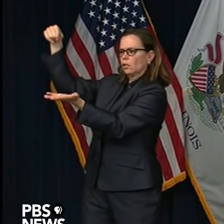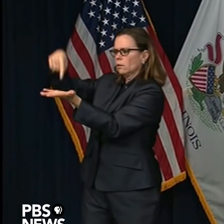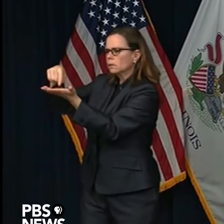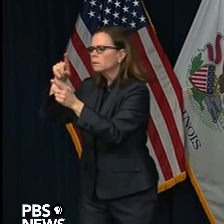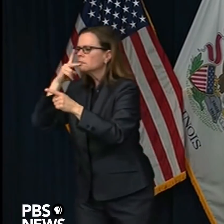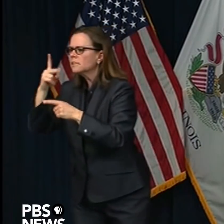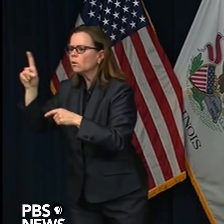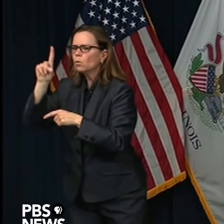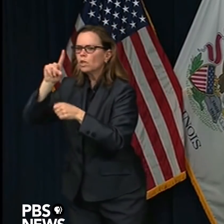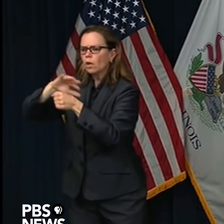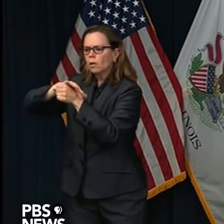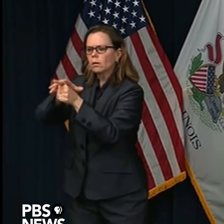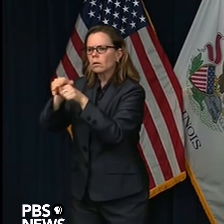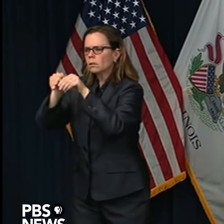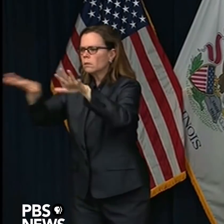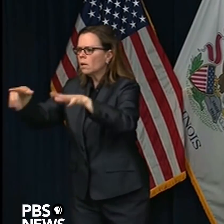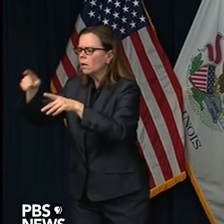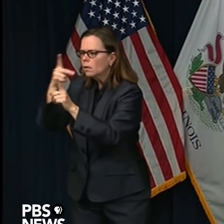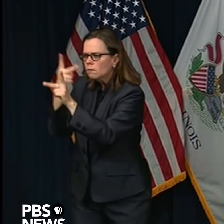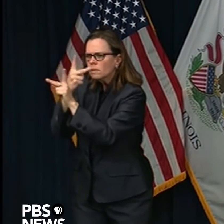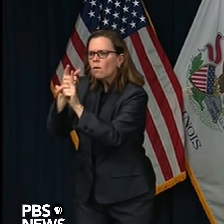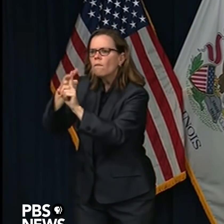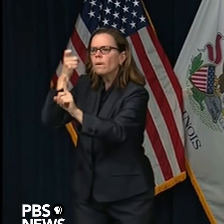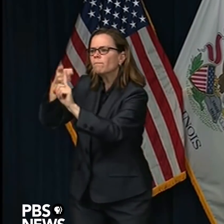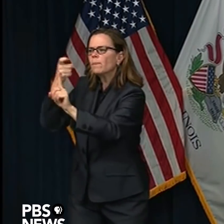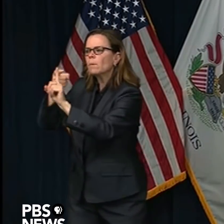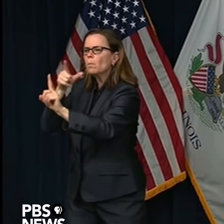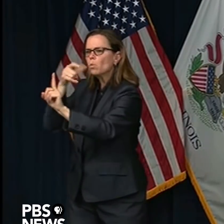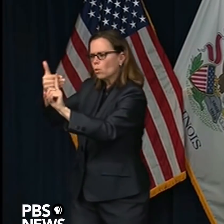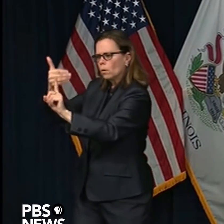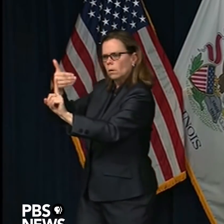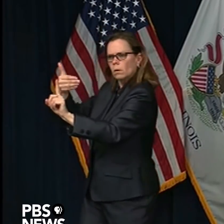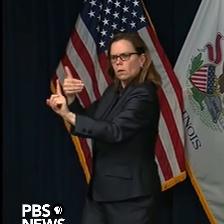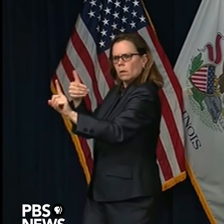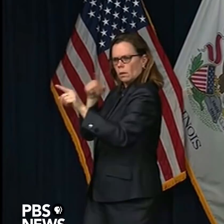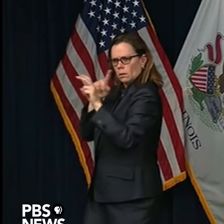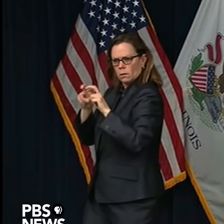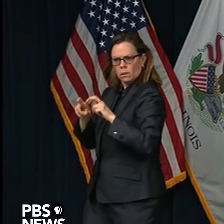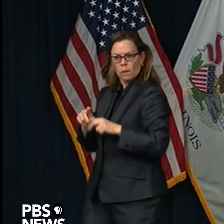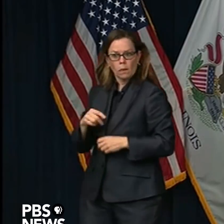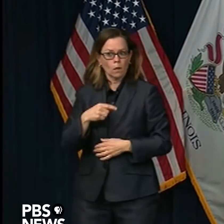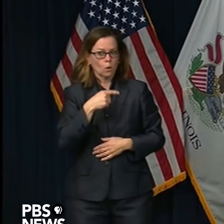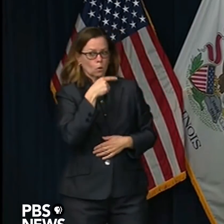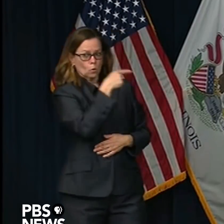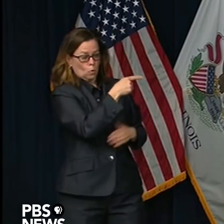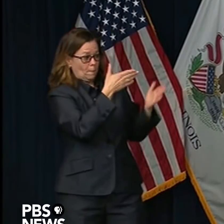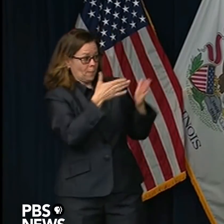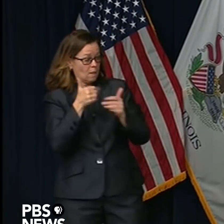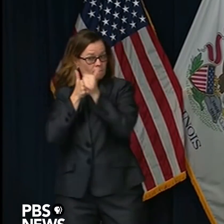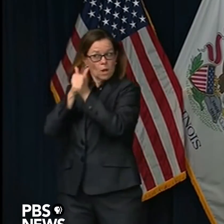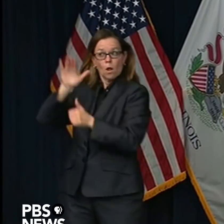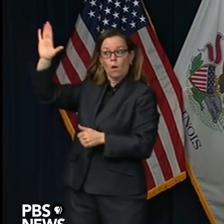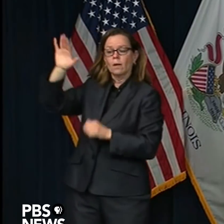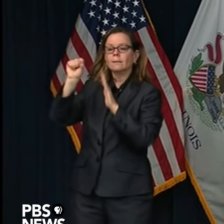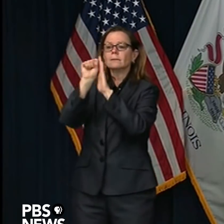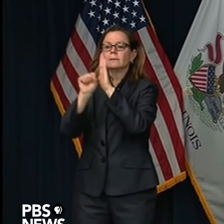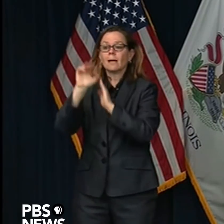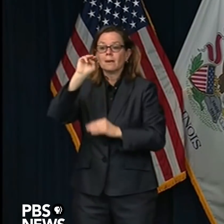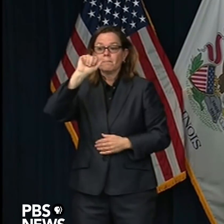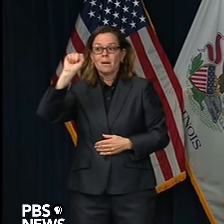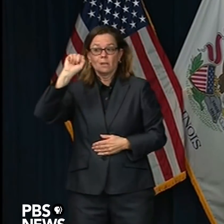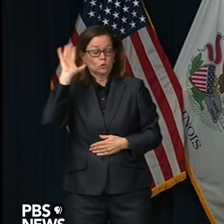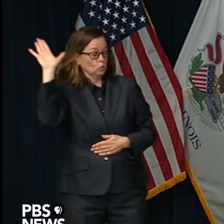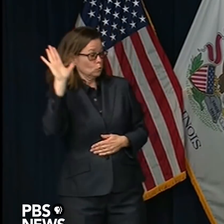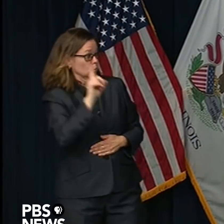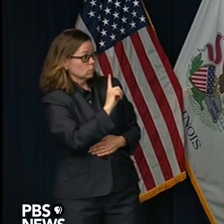contact tracing measures in Illinois? Yeah, because it's a great, what they did in Massachusetts is a great indicator of what really needs to happen